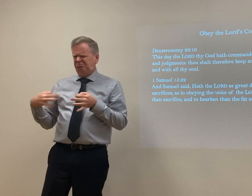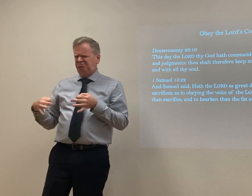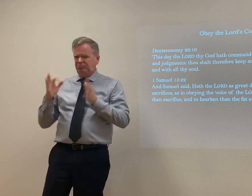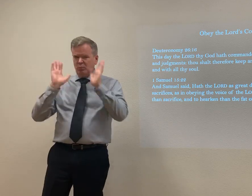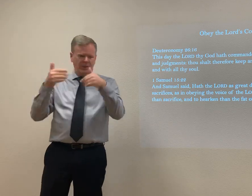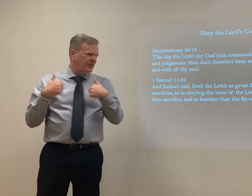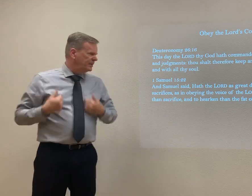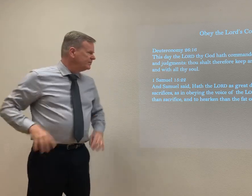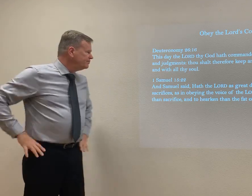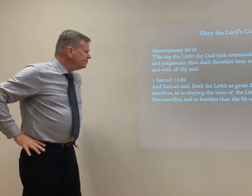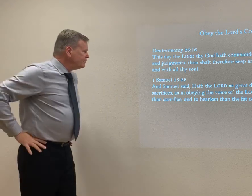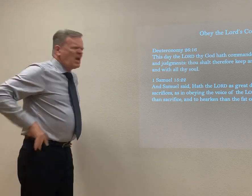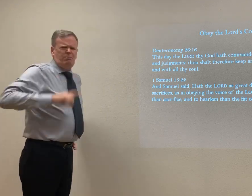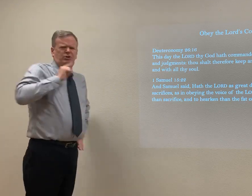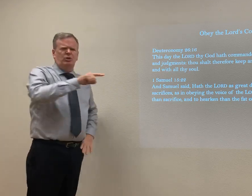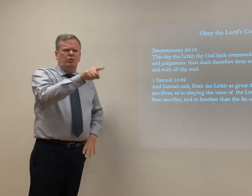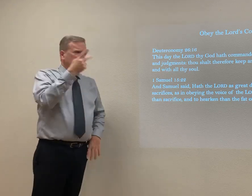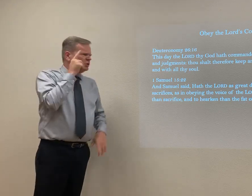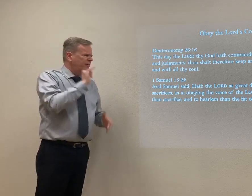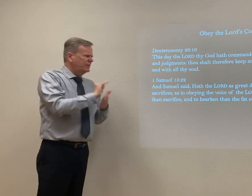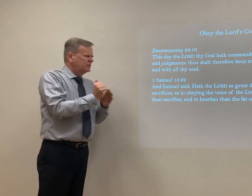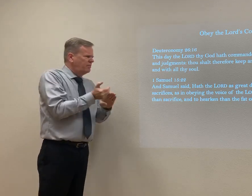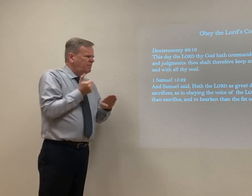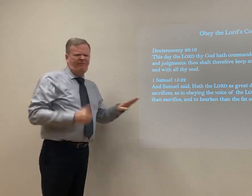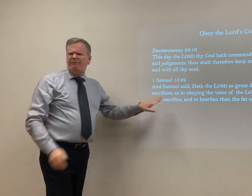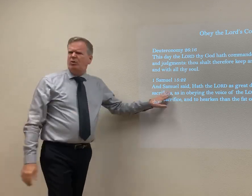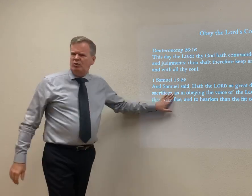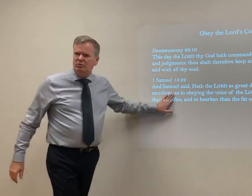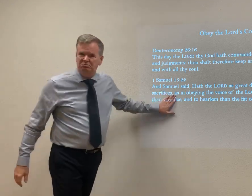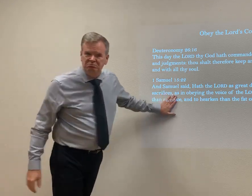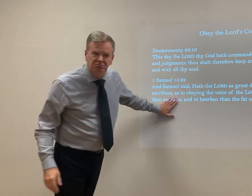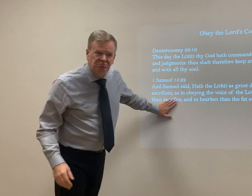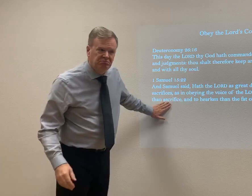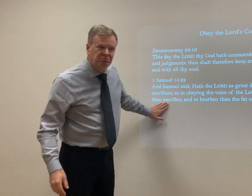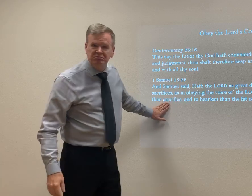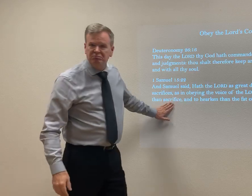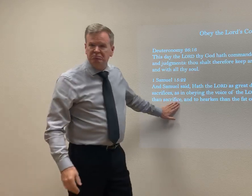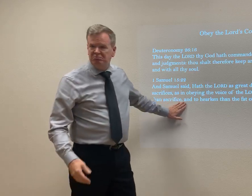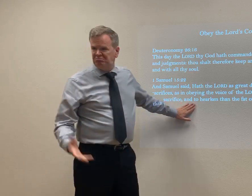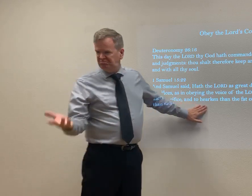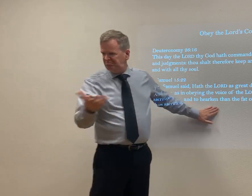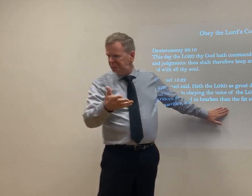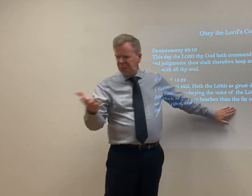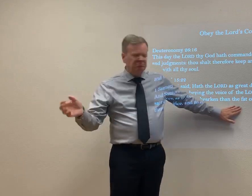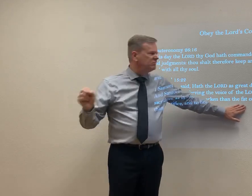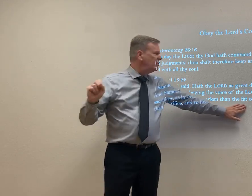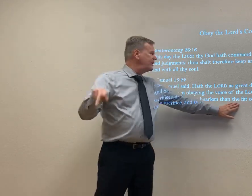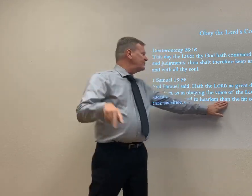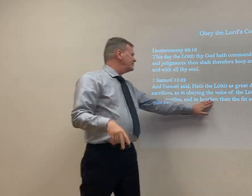Once I start with this, I'll go ahead and read it and then explain. I'm sure you've seen this particular verse of scripture before. I know some of you have.